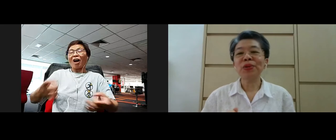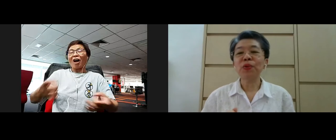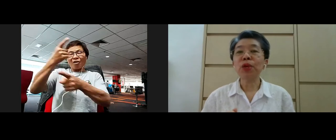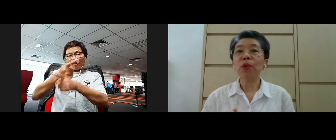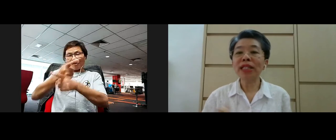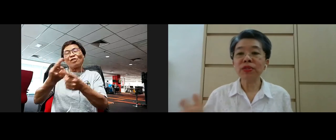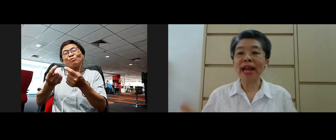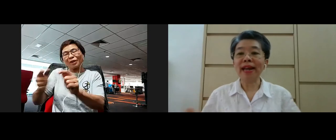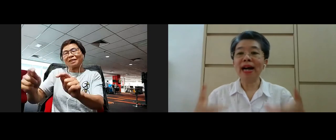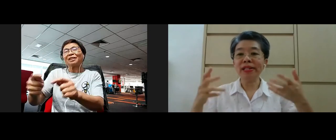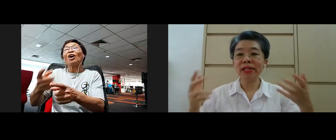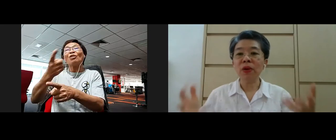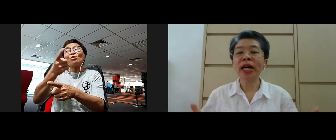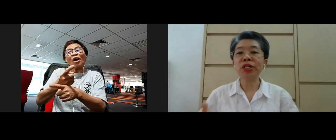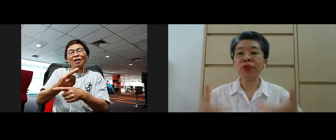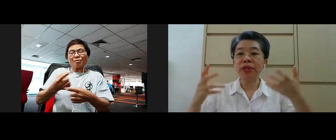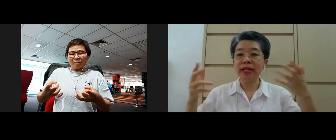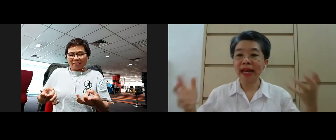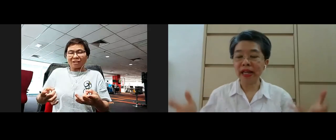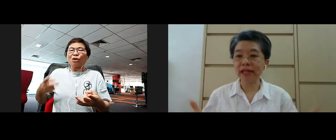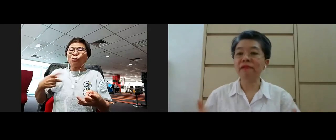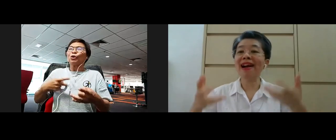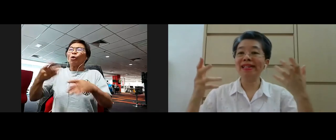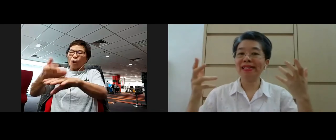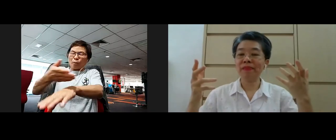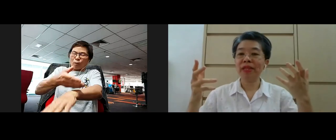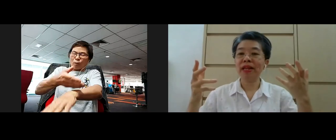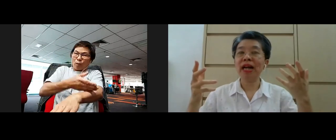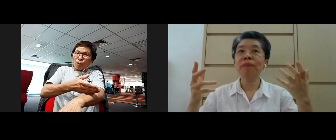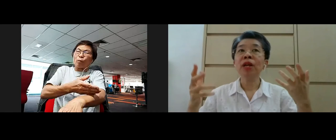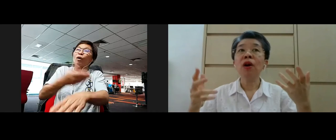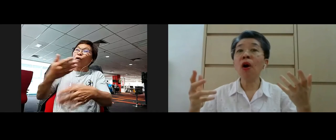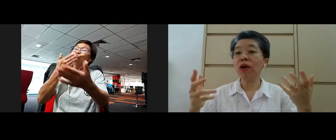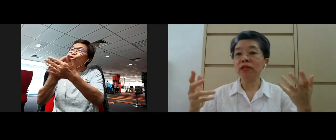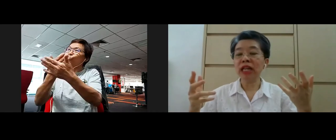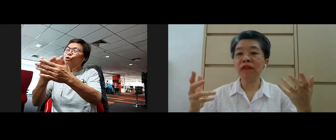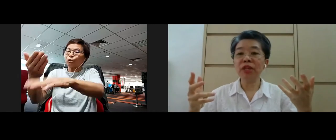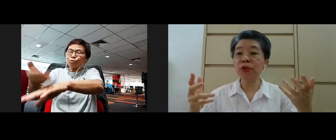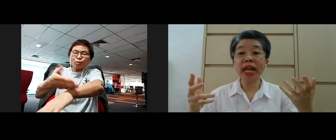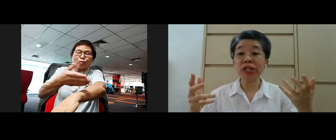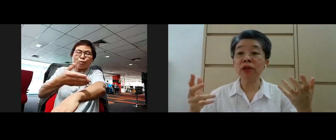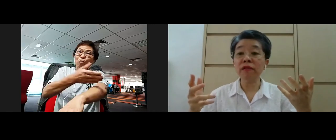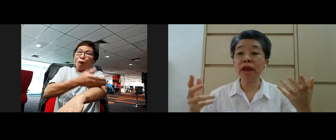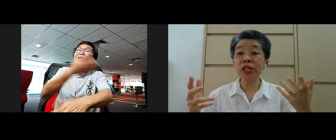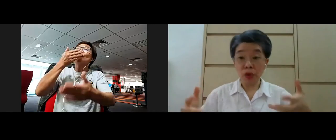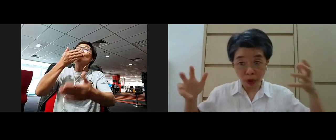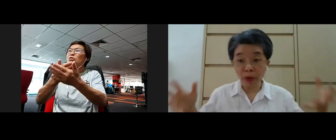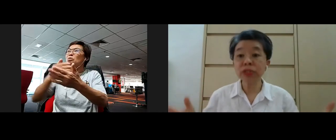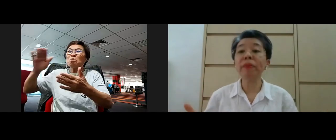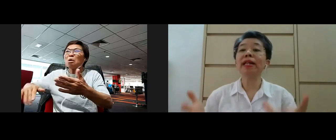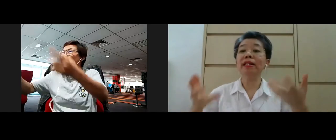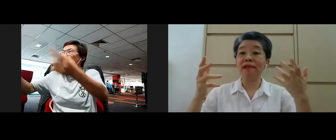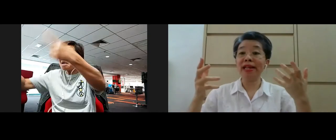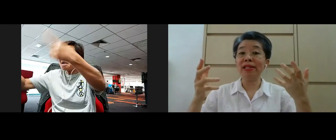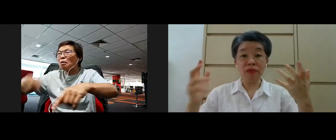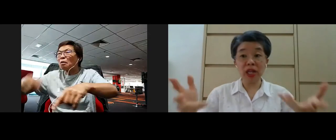so we want to enhance what is good that has arised yeah or if the good has not arised we